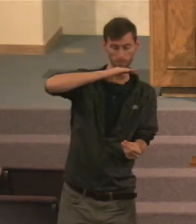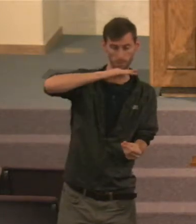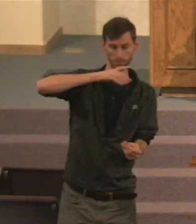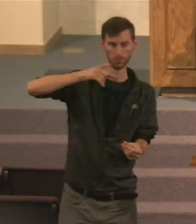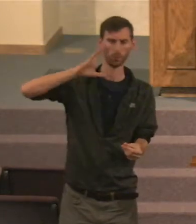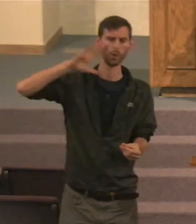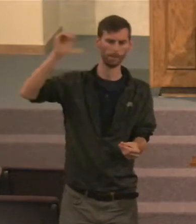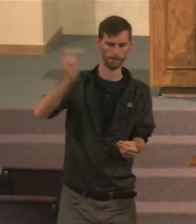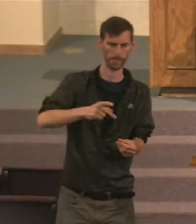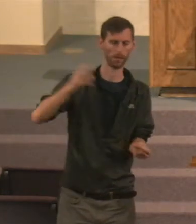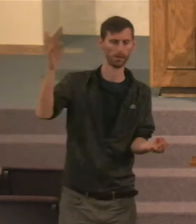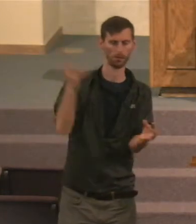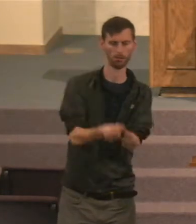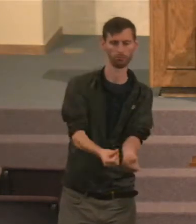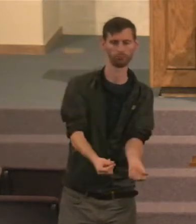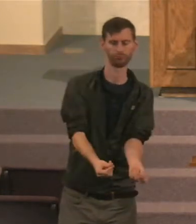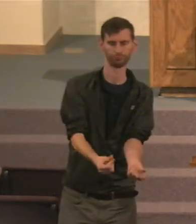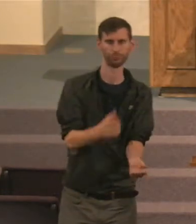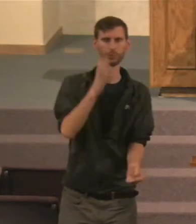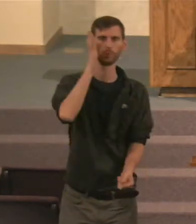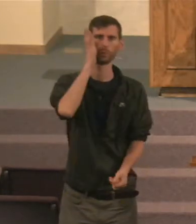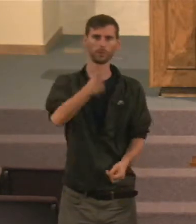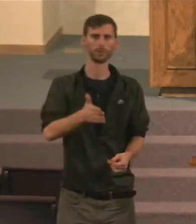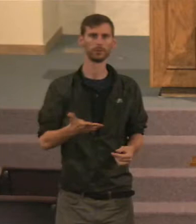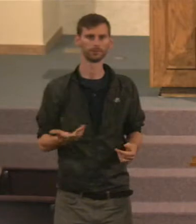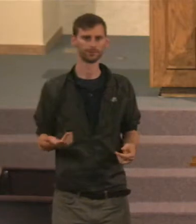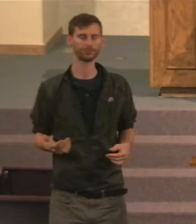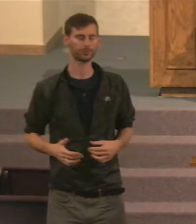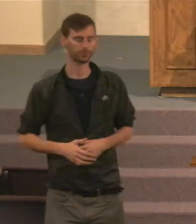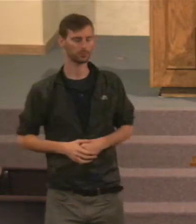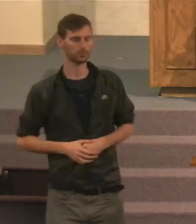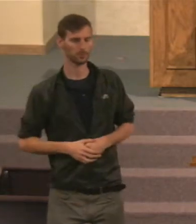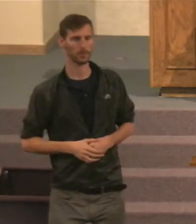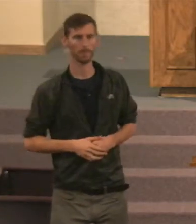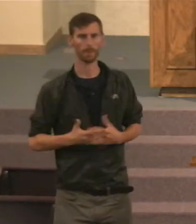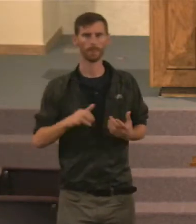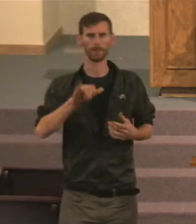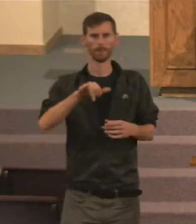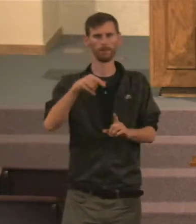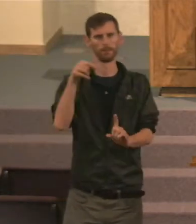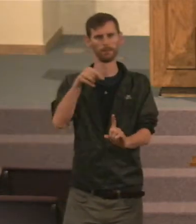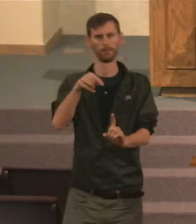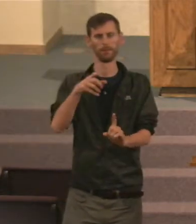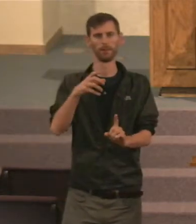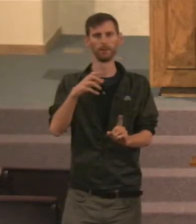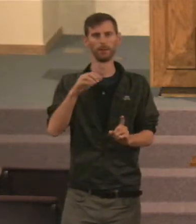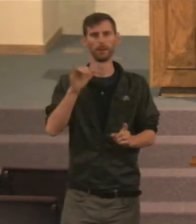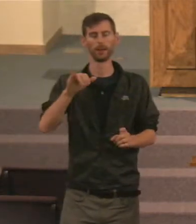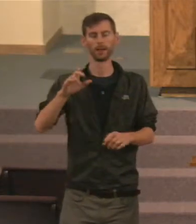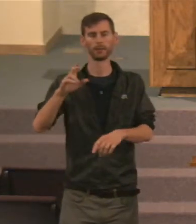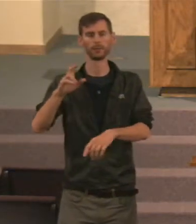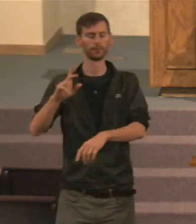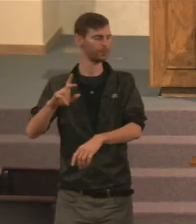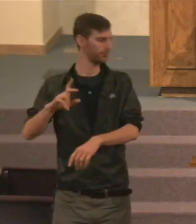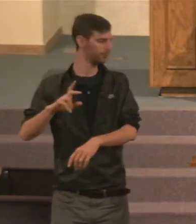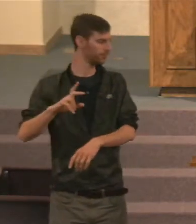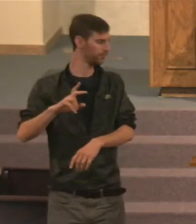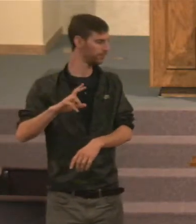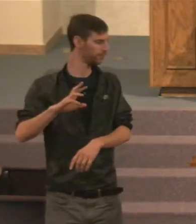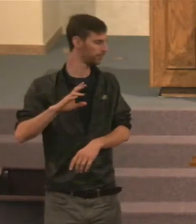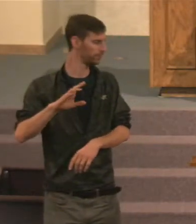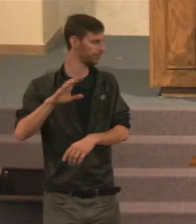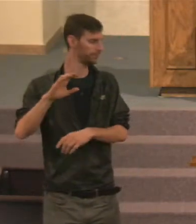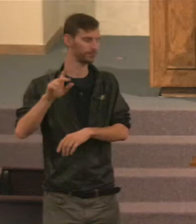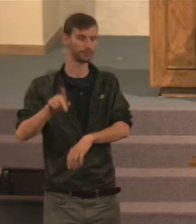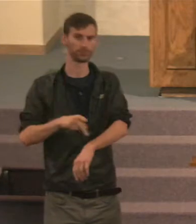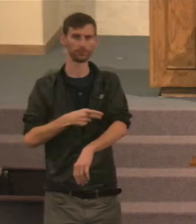When God created man, He created him out of dust, And when man dies, He's going back to dust. And so that's what Solomon is talking about here. The dust